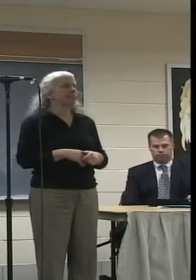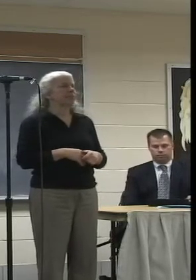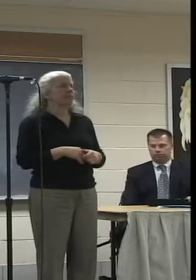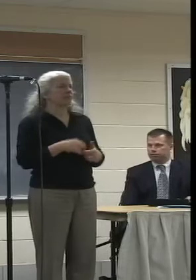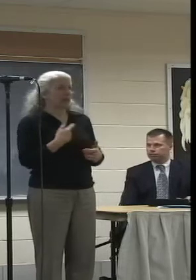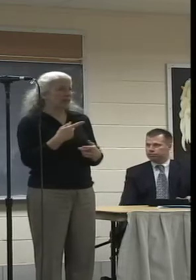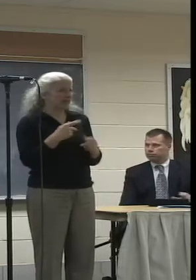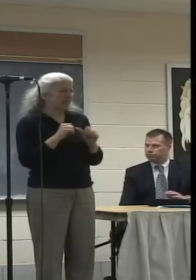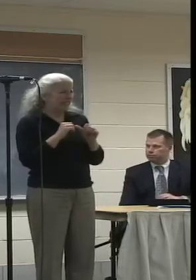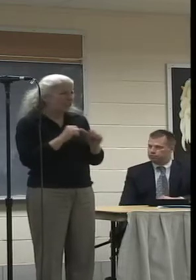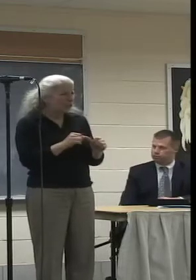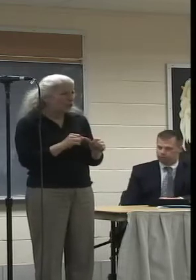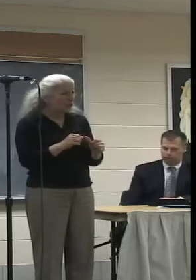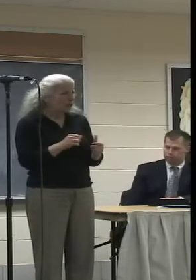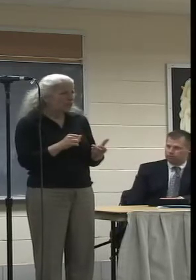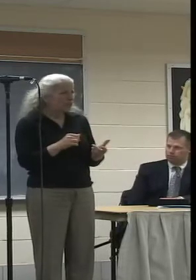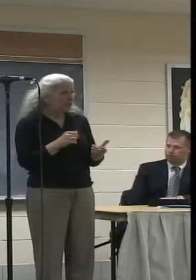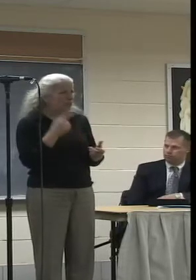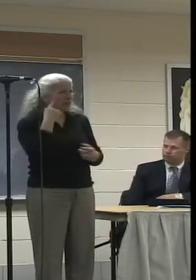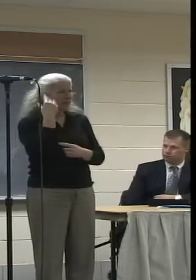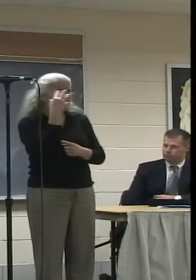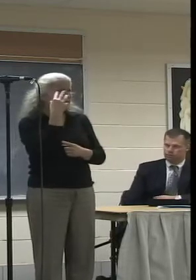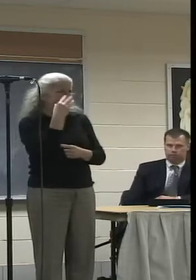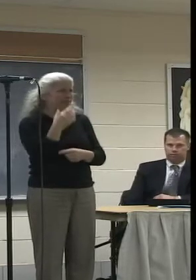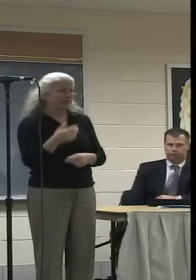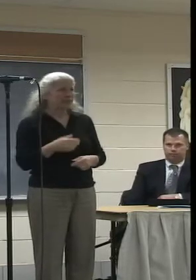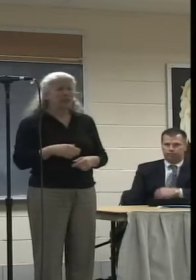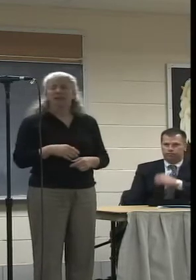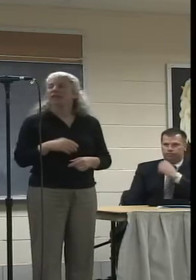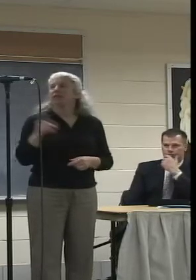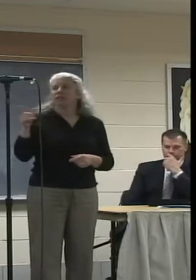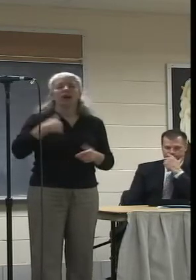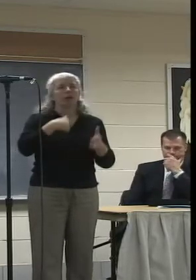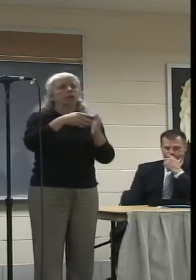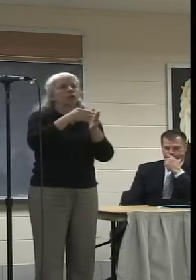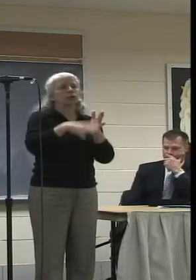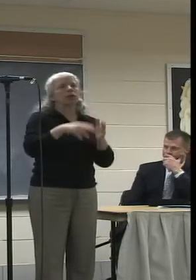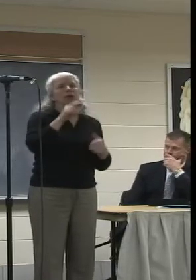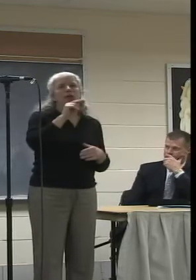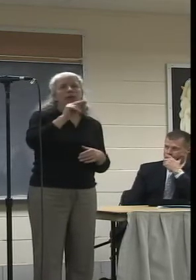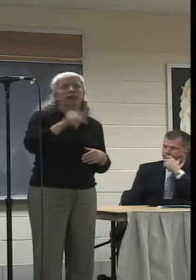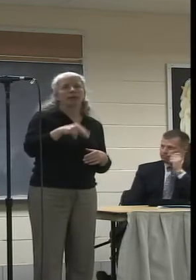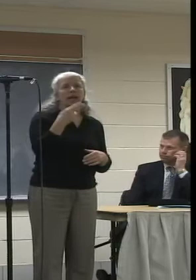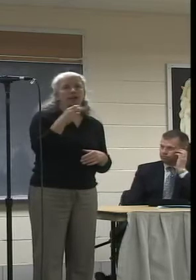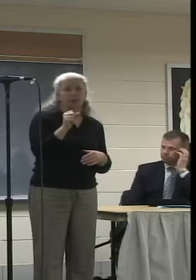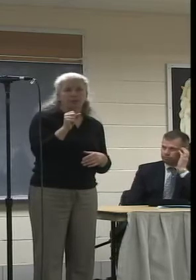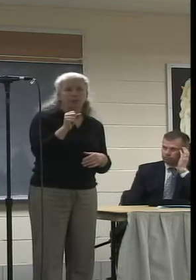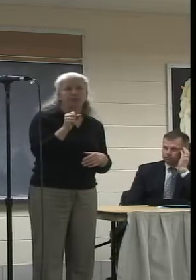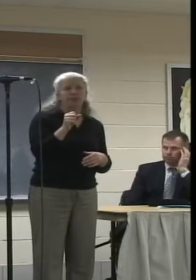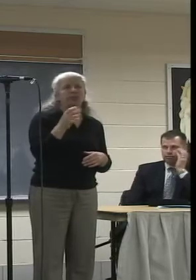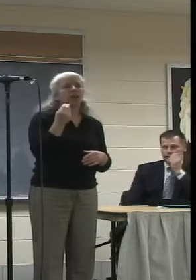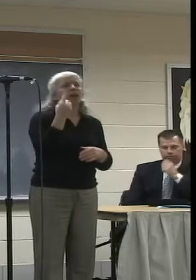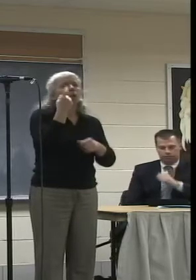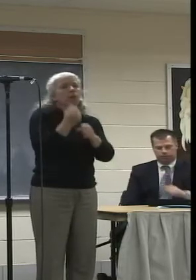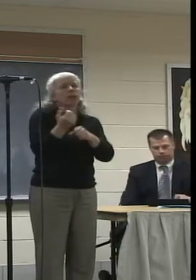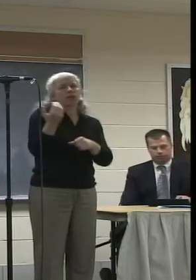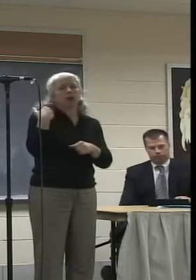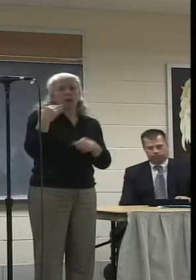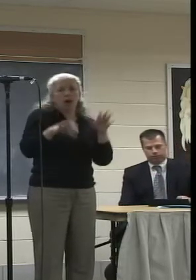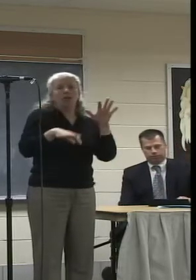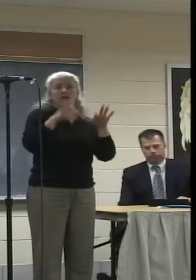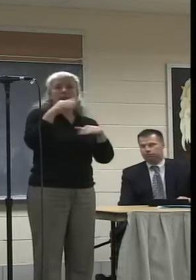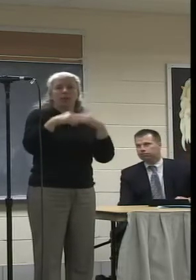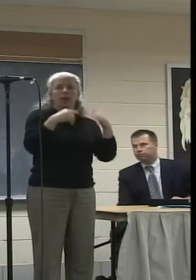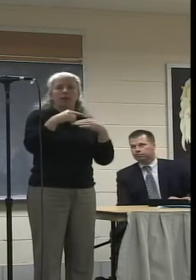And about a year ago, I discovered NCTV. Before then, I had been making short films with my